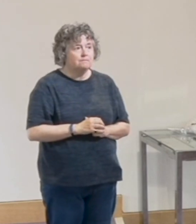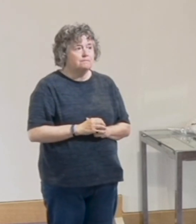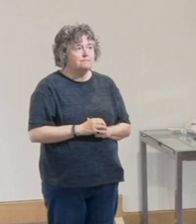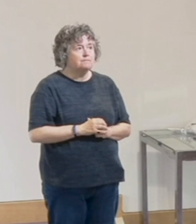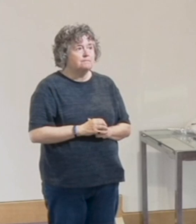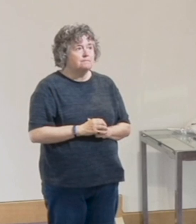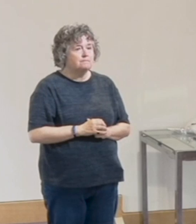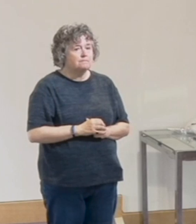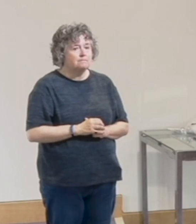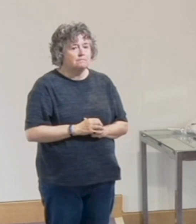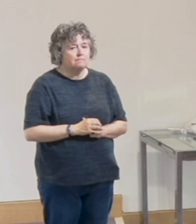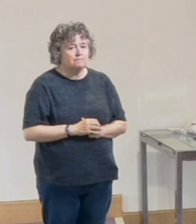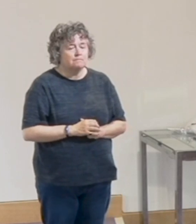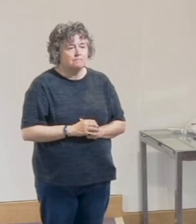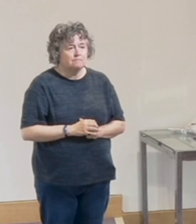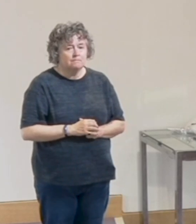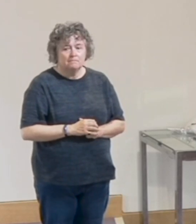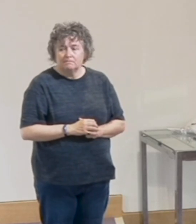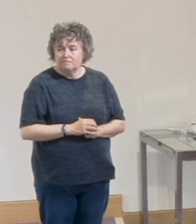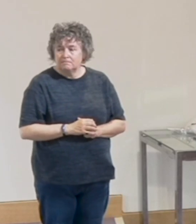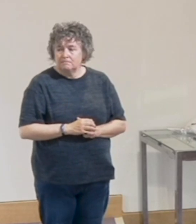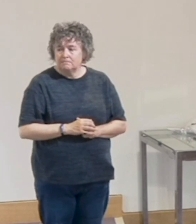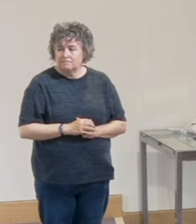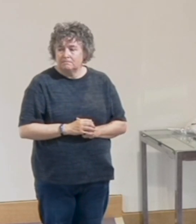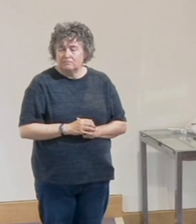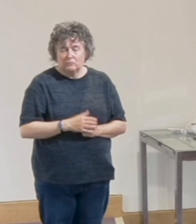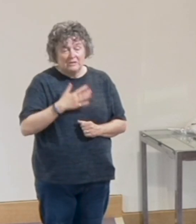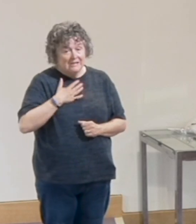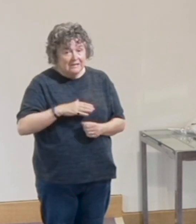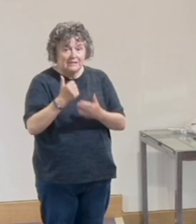So we're glad to have that because it ain't easy.